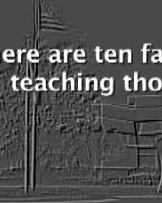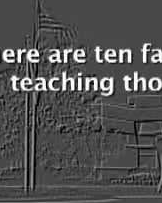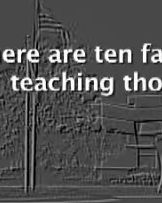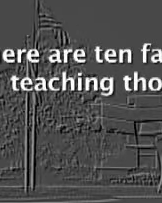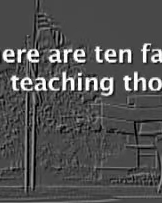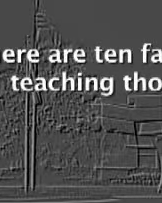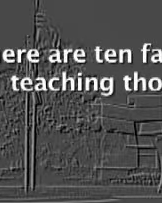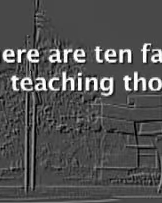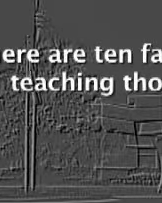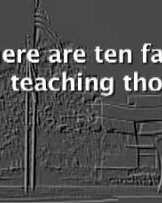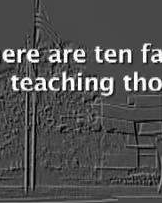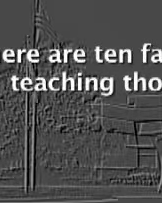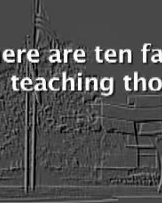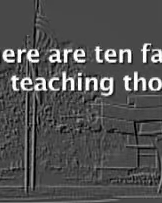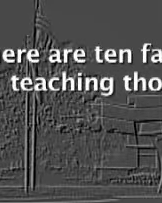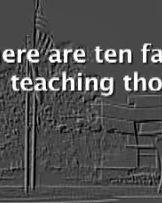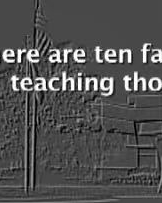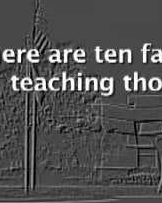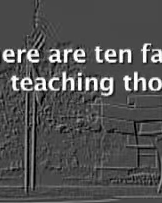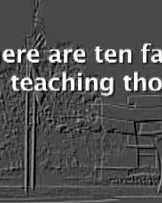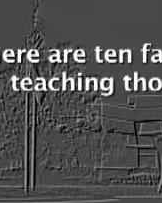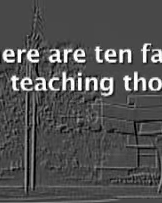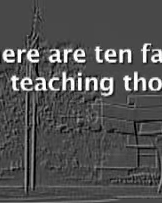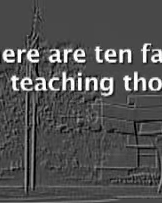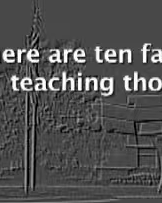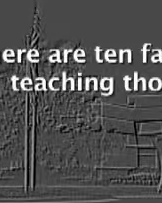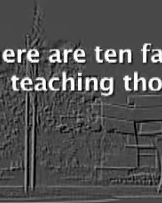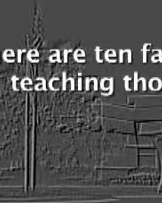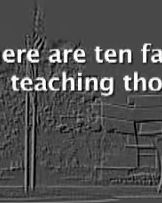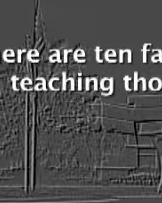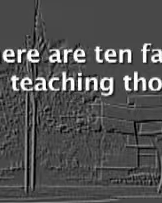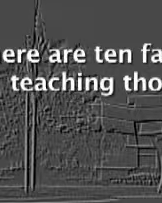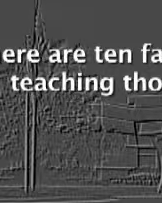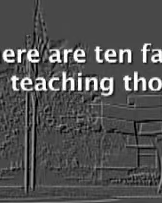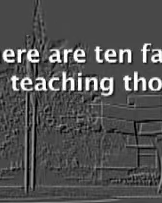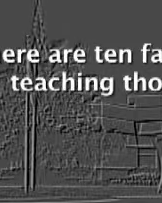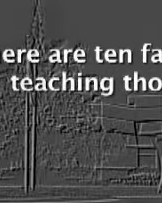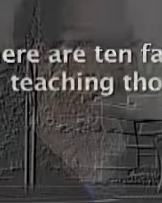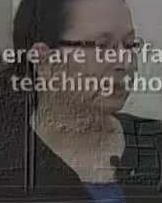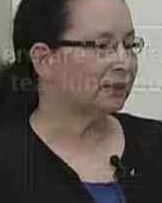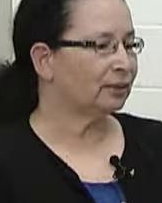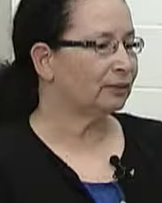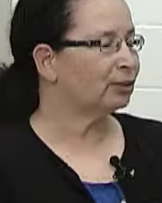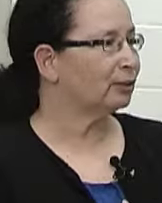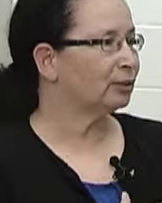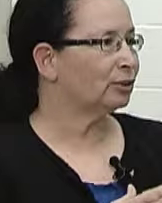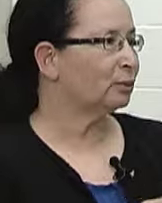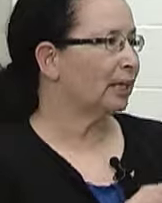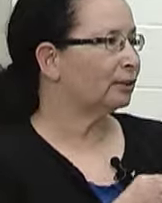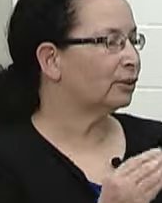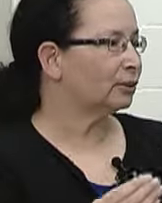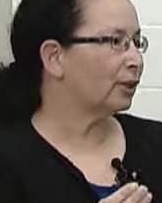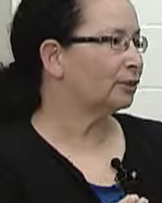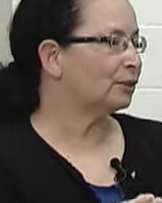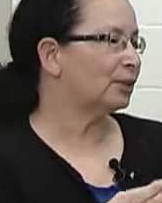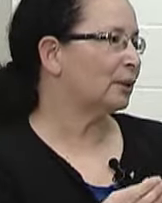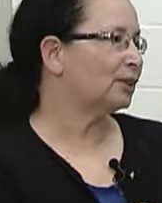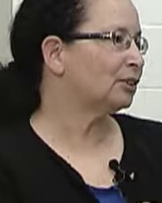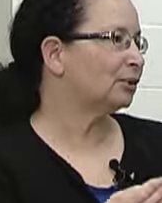courses. They're academic transfer courses that are grammar-based. So they are intended for students who plan to transfer to MSU,